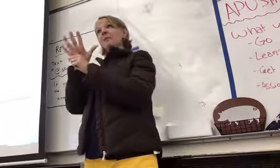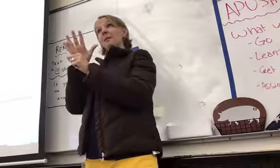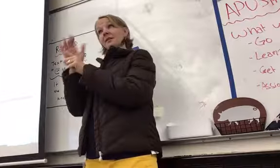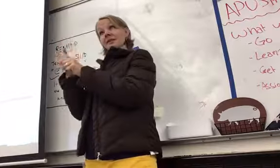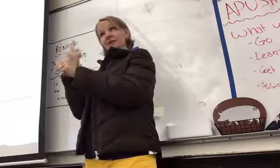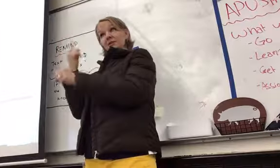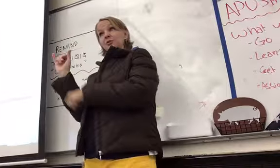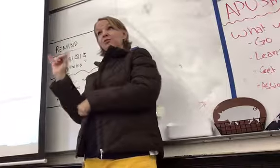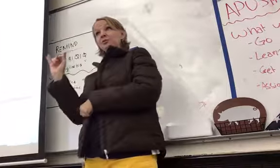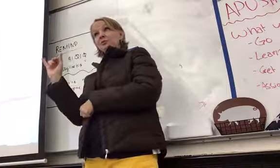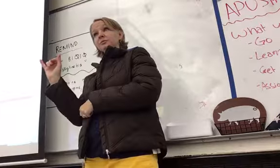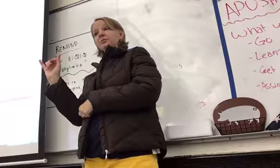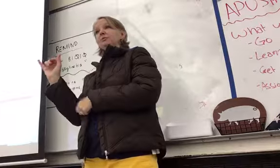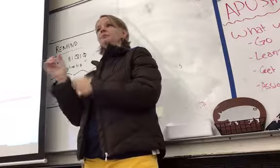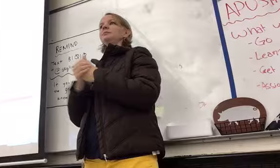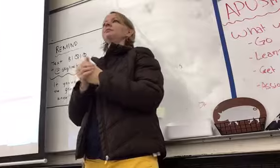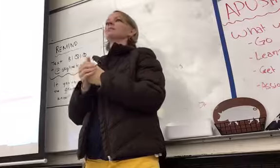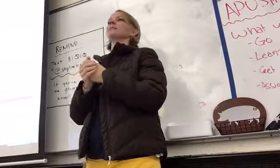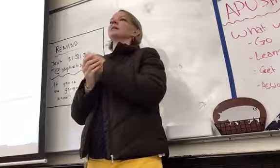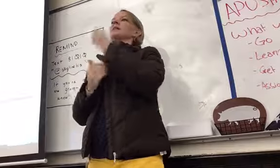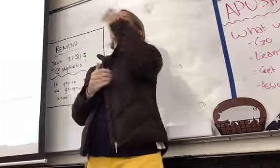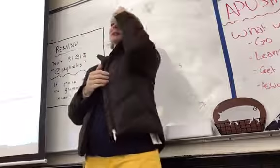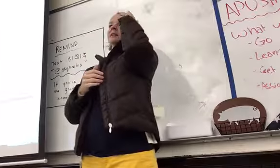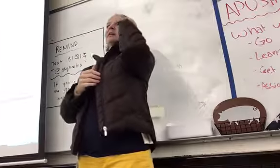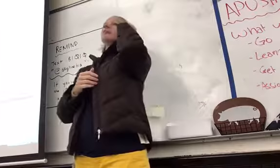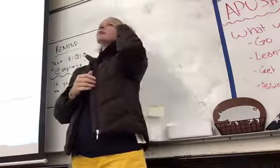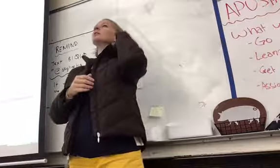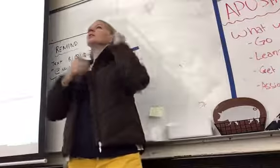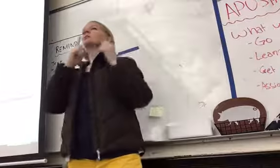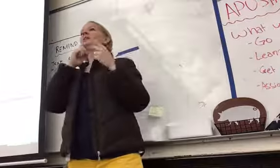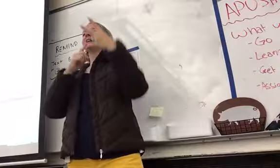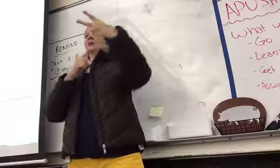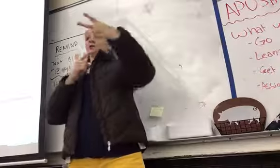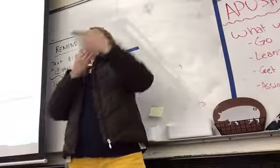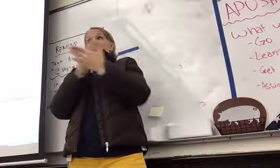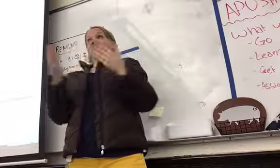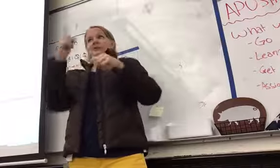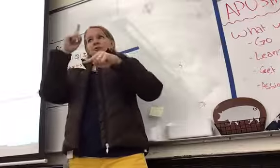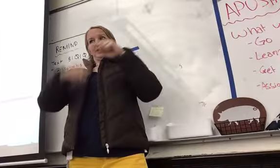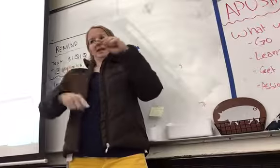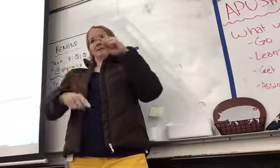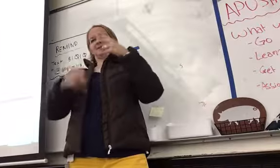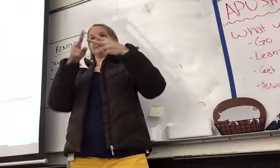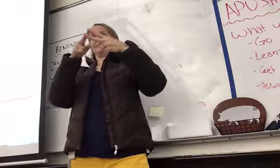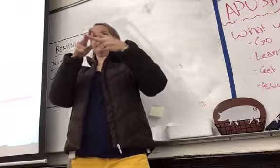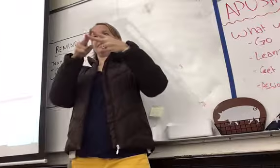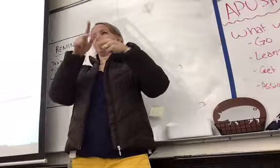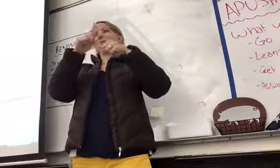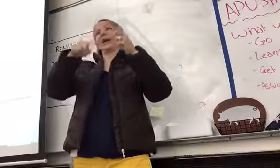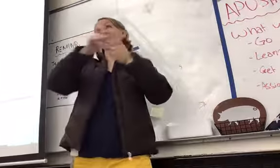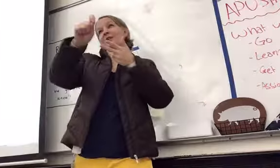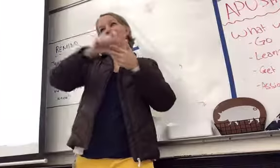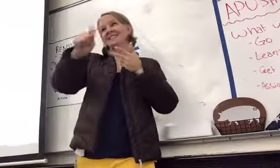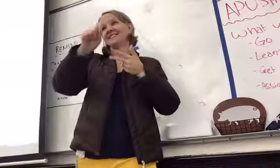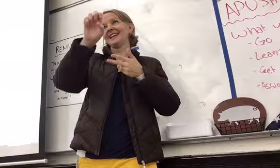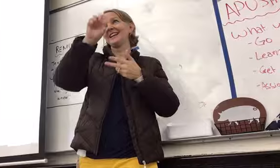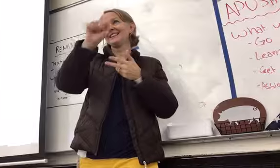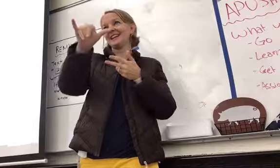as well. The only two things that you really can't do is you can't write an essay because I'm already reading